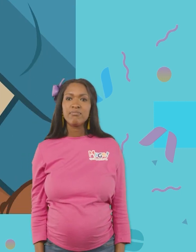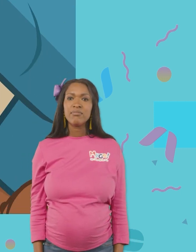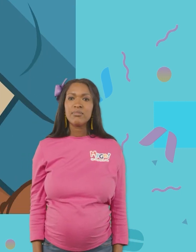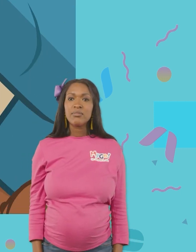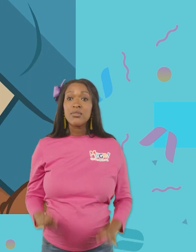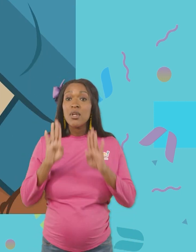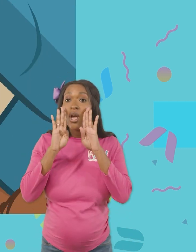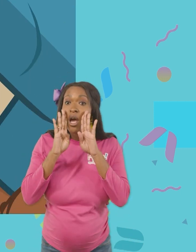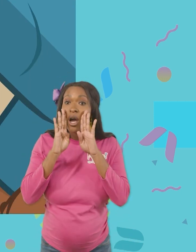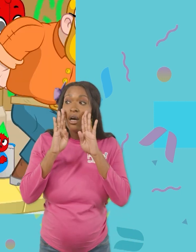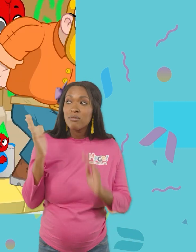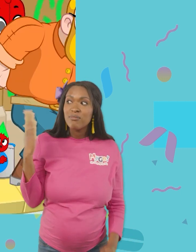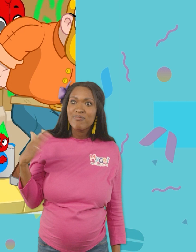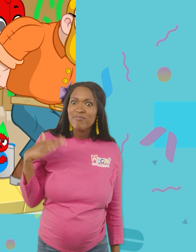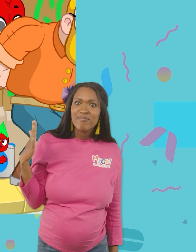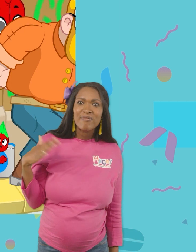Psst. Morphle, over here.